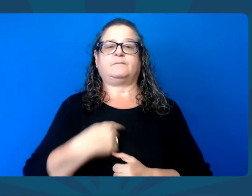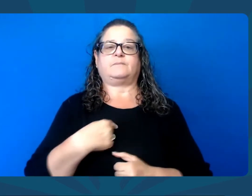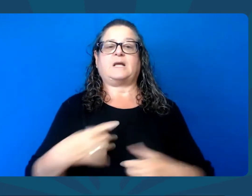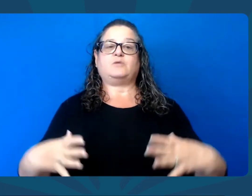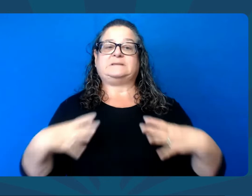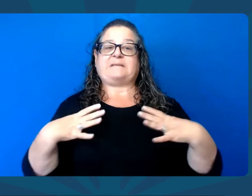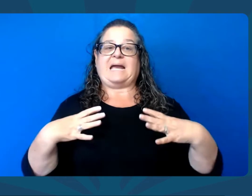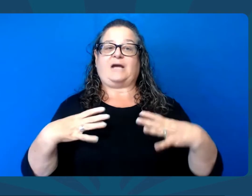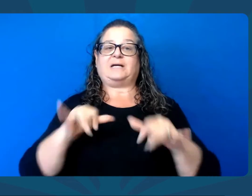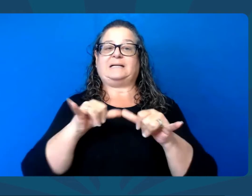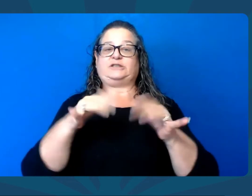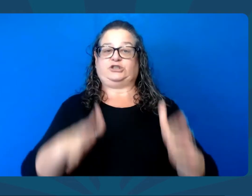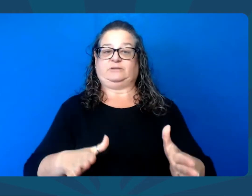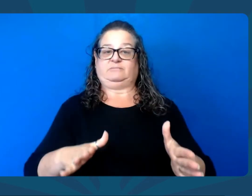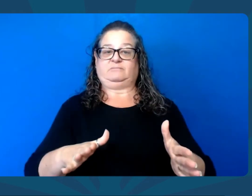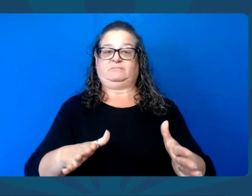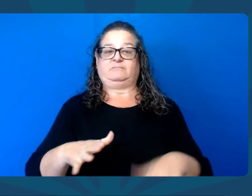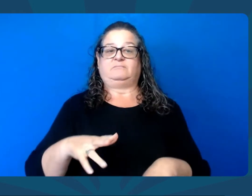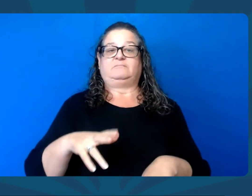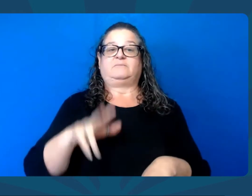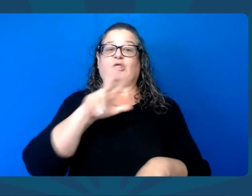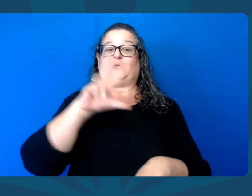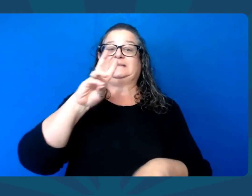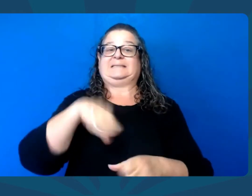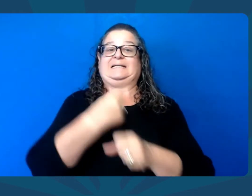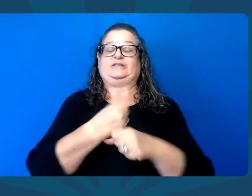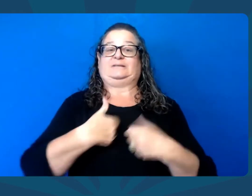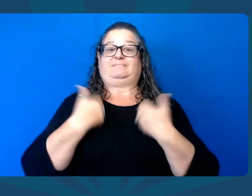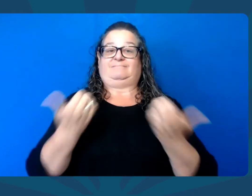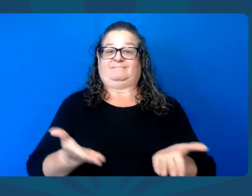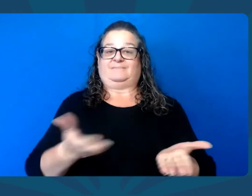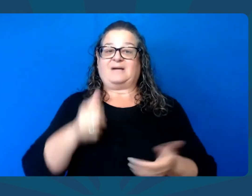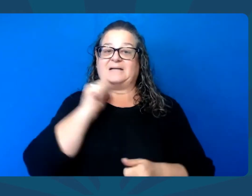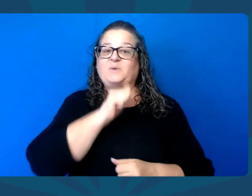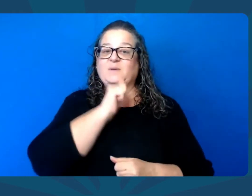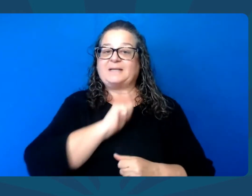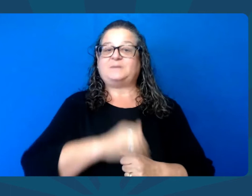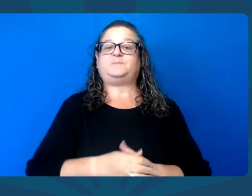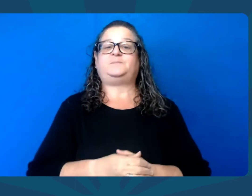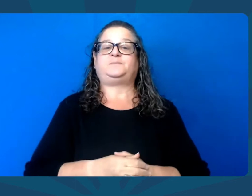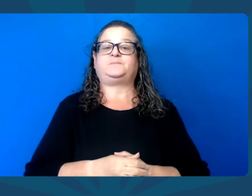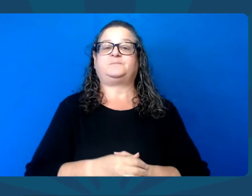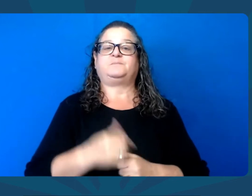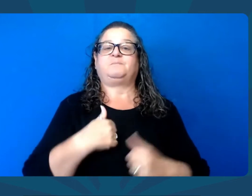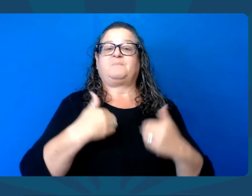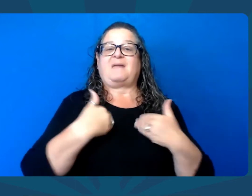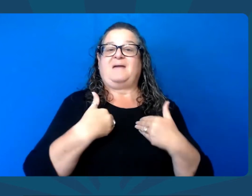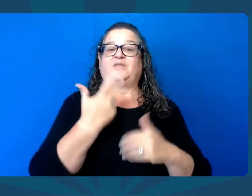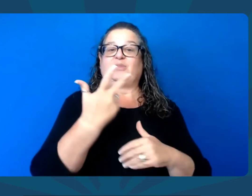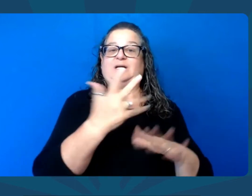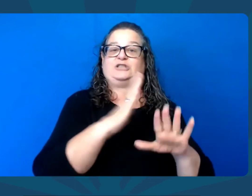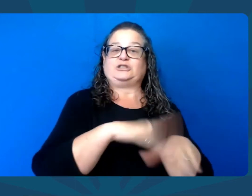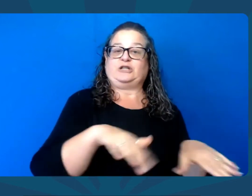believe that rights and freedoms we have long taken for granted are under assault. I am a